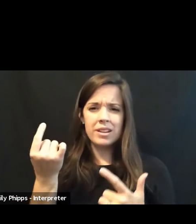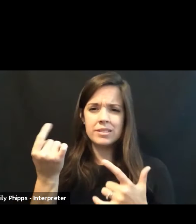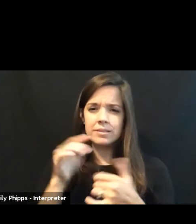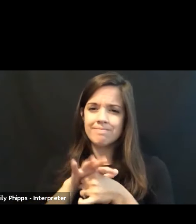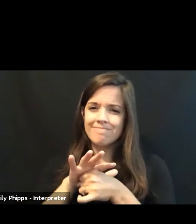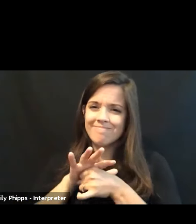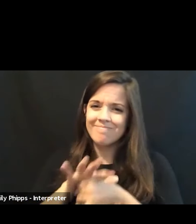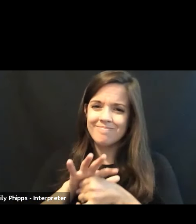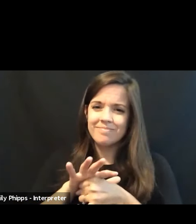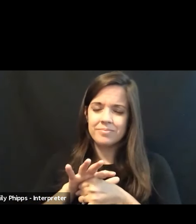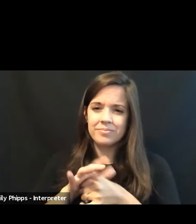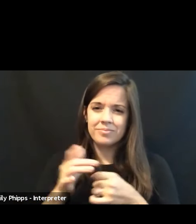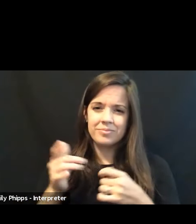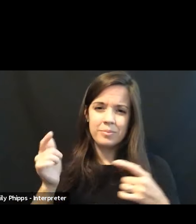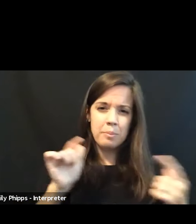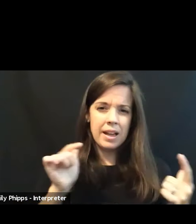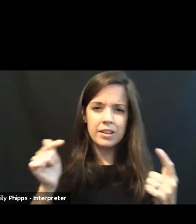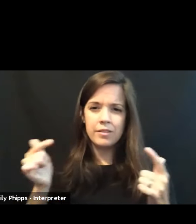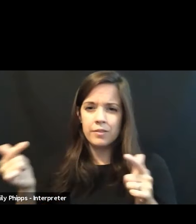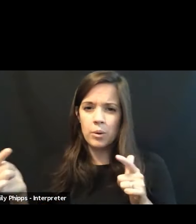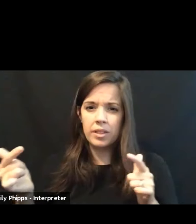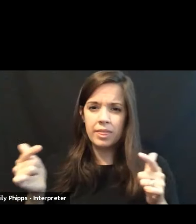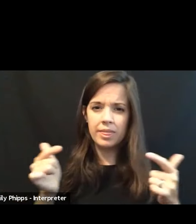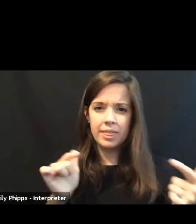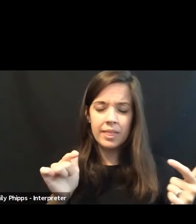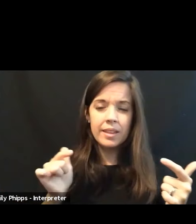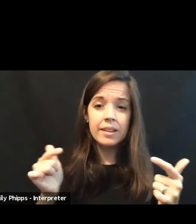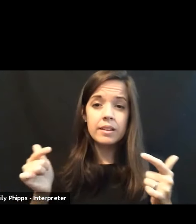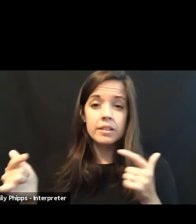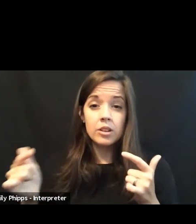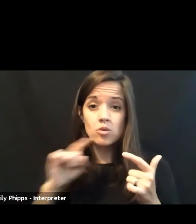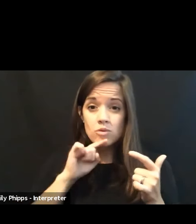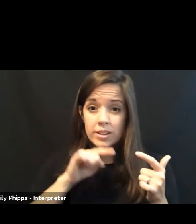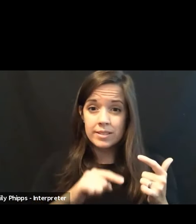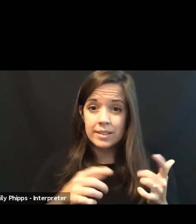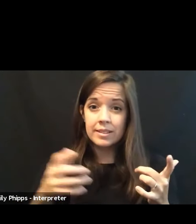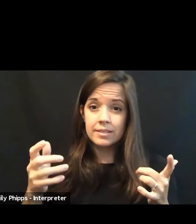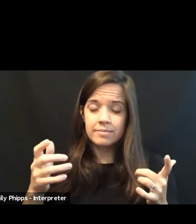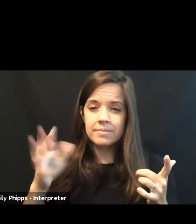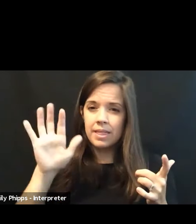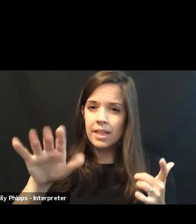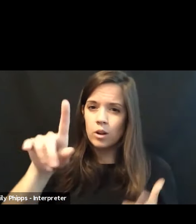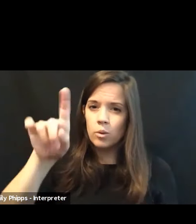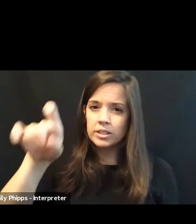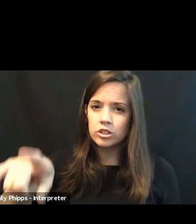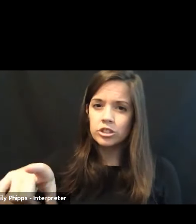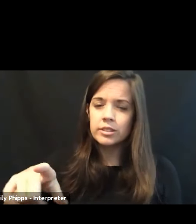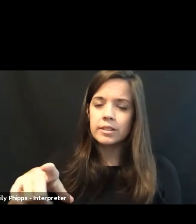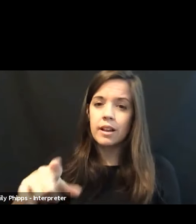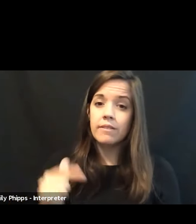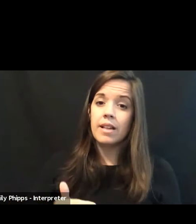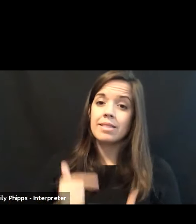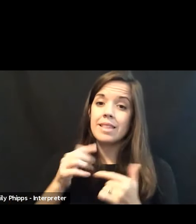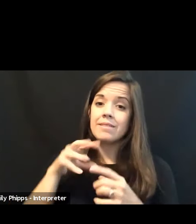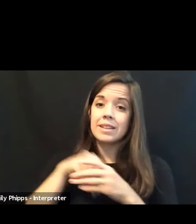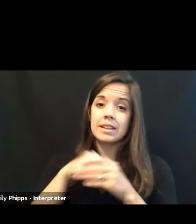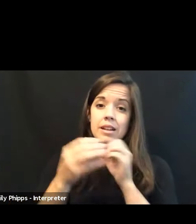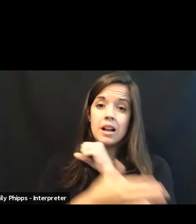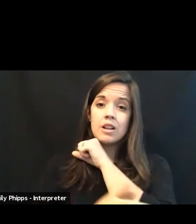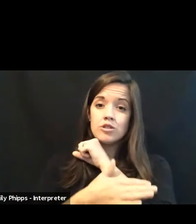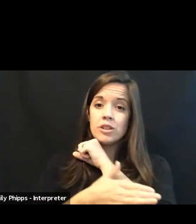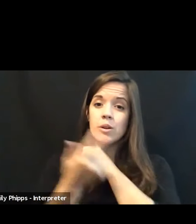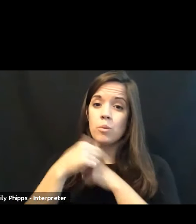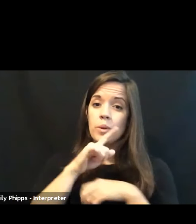So it's really, in some ways, this question of living in a country where we've